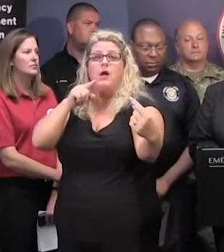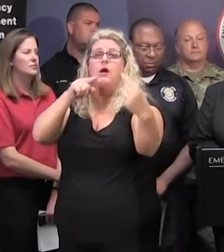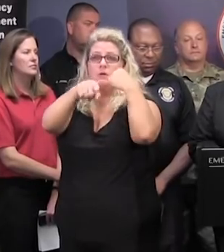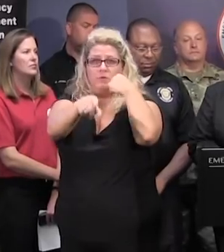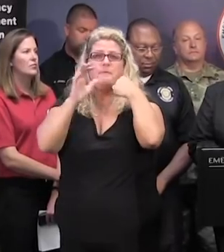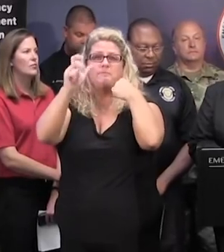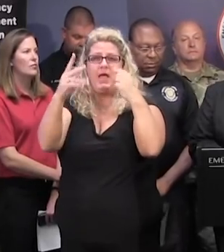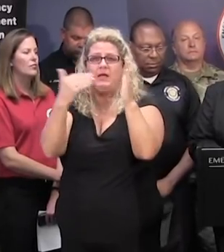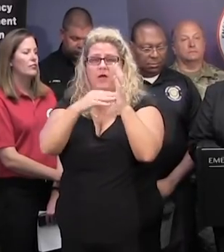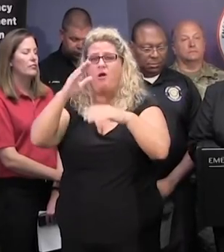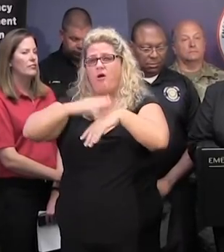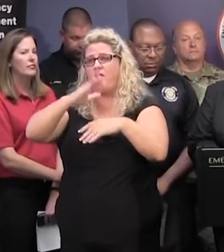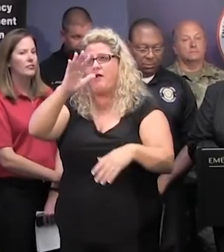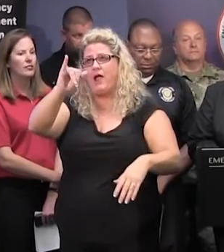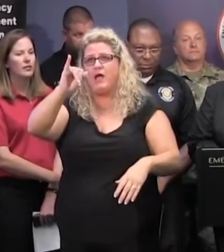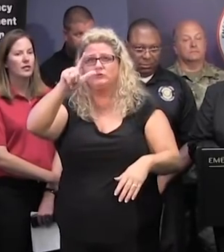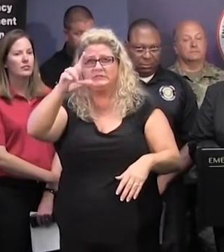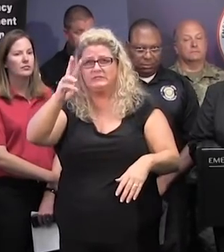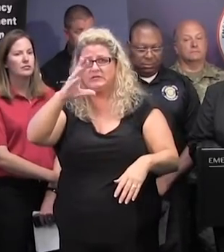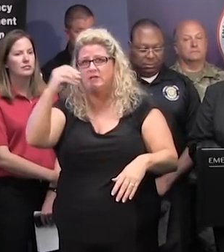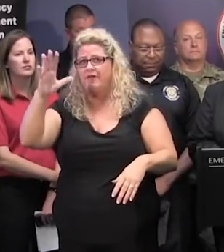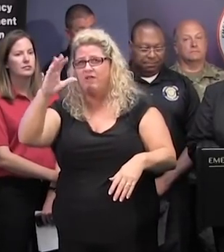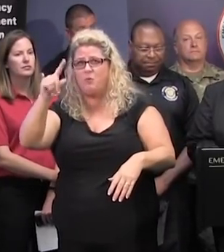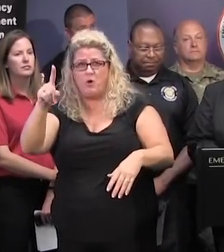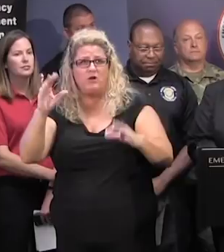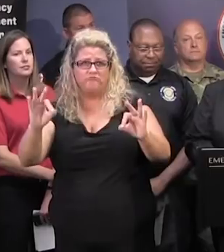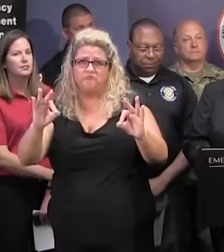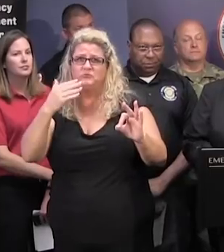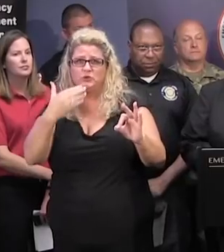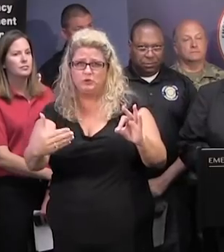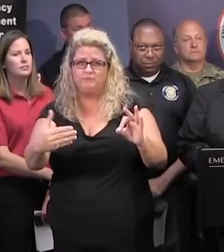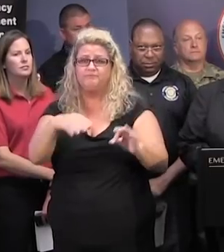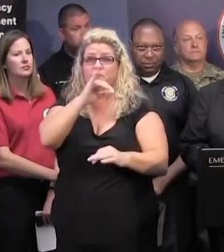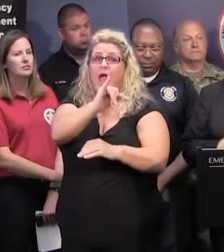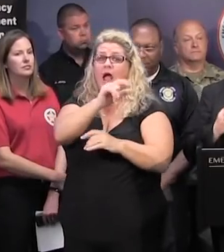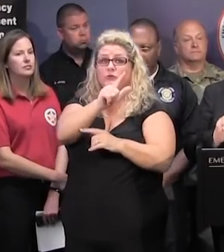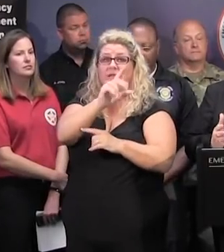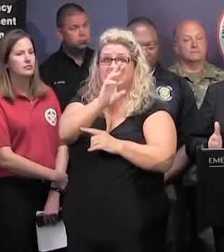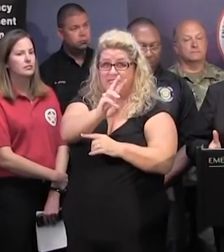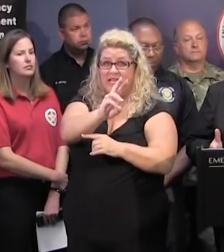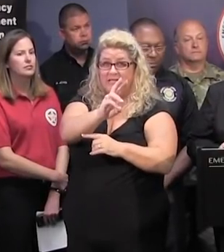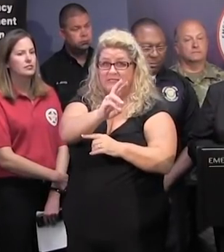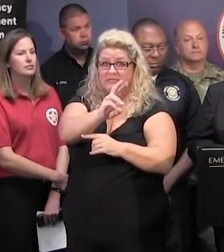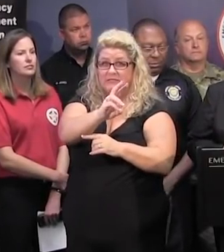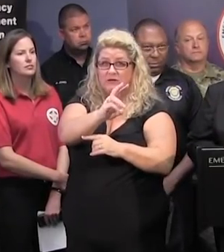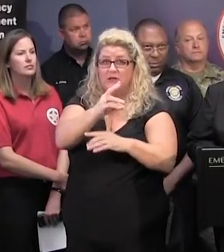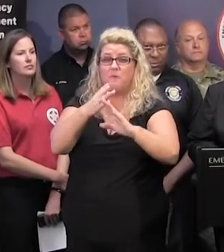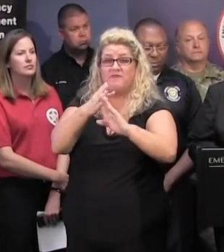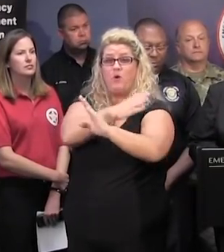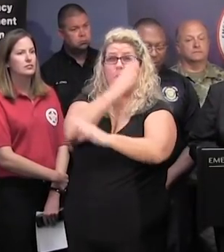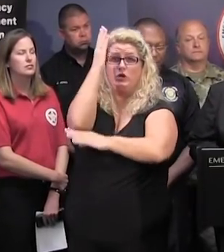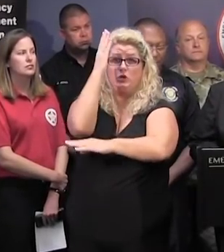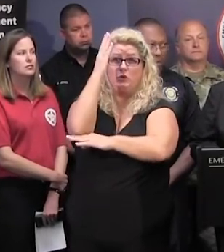-501 have functioned very well and operated as designed. I-26 in particular, through noon today, we moved an